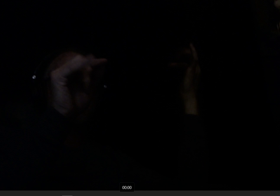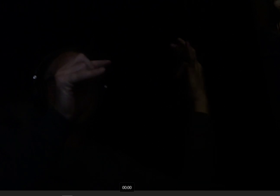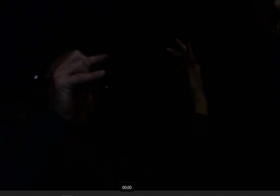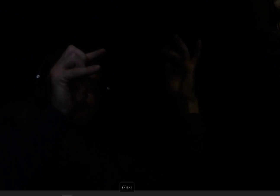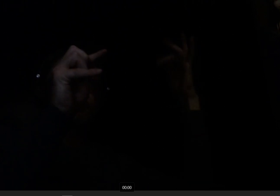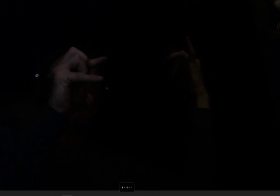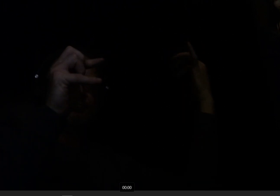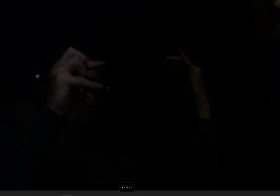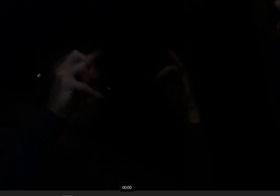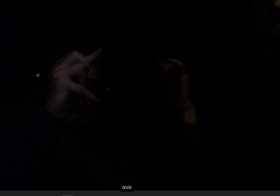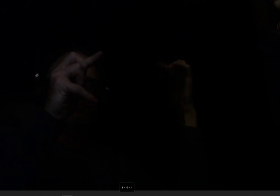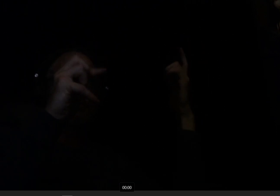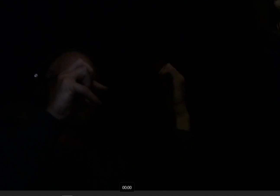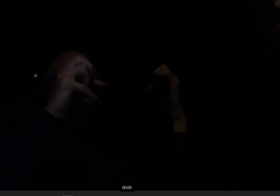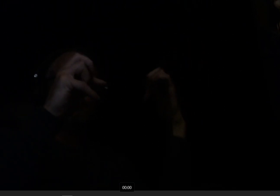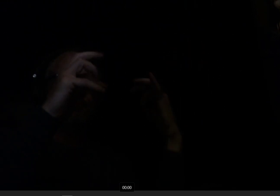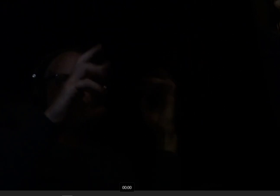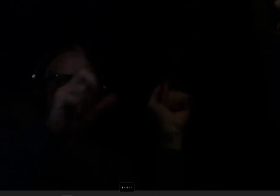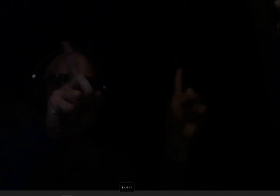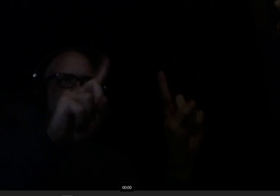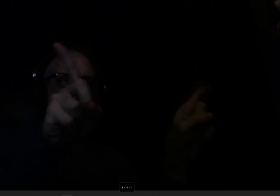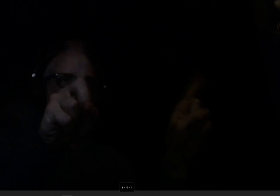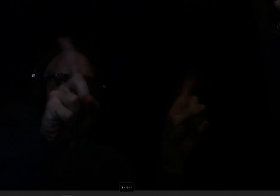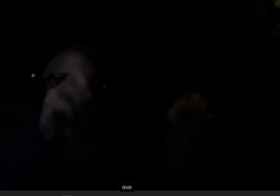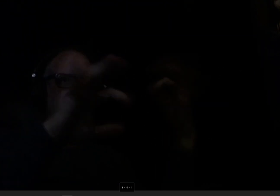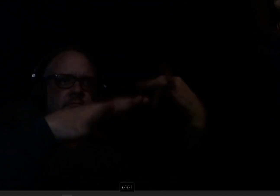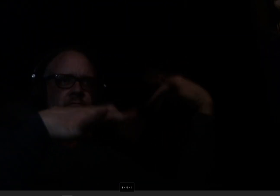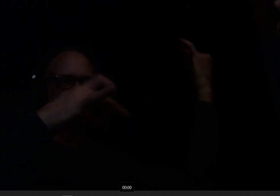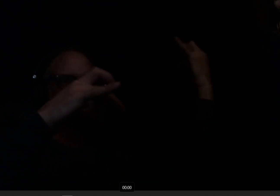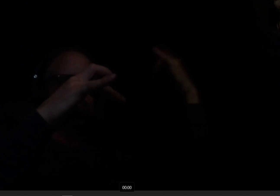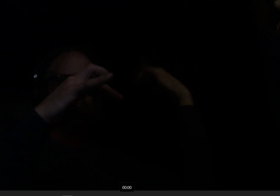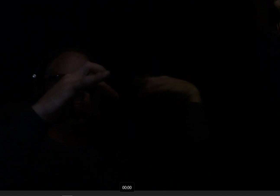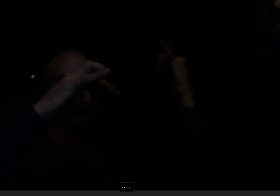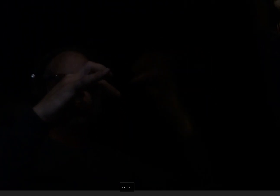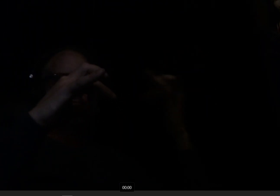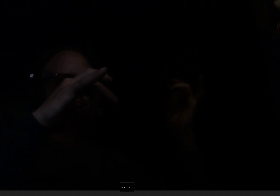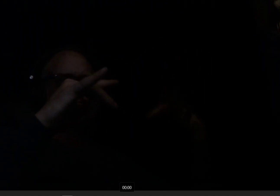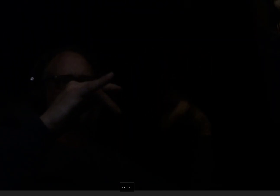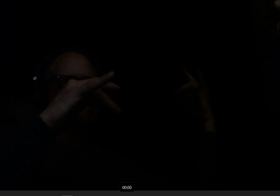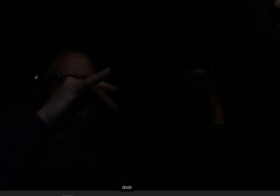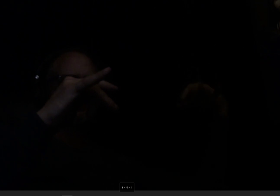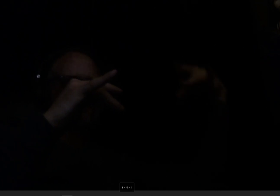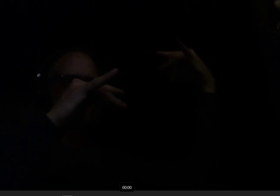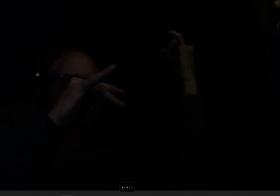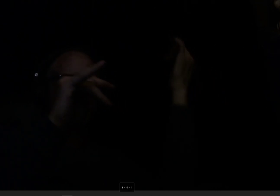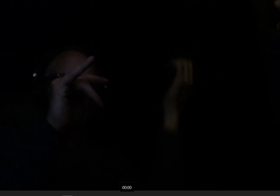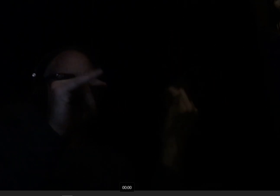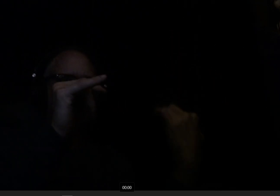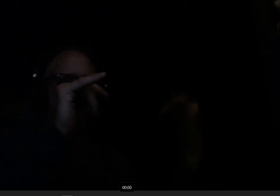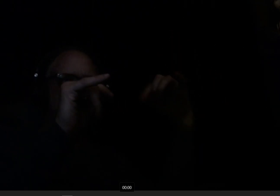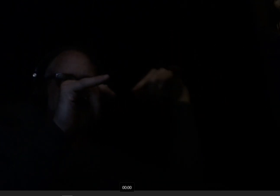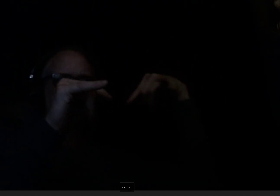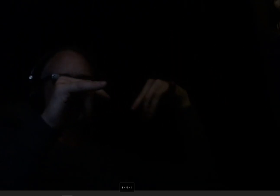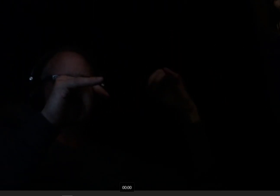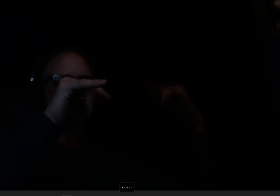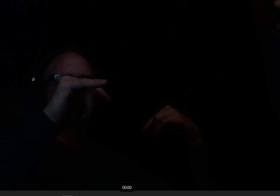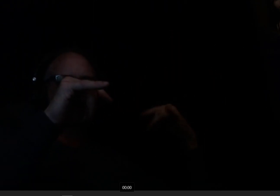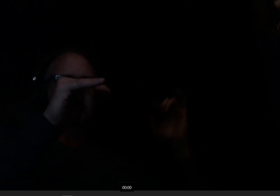cause I asked for it Not because I'm really that deserving of it Living life like